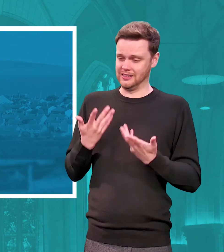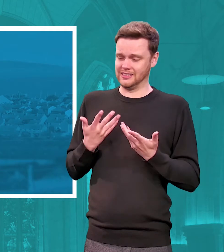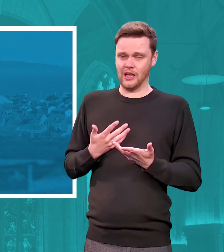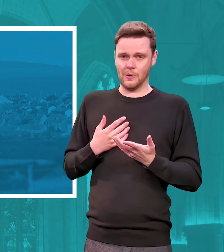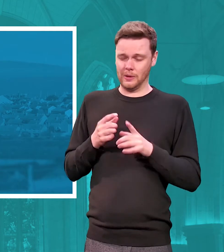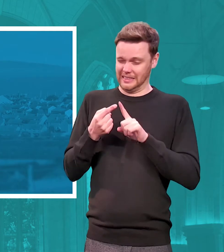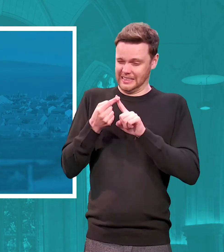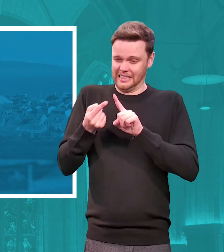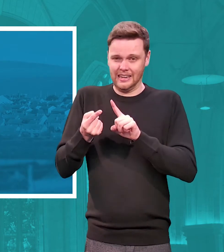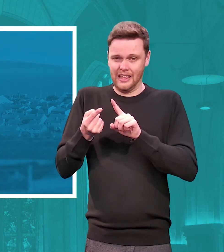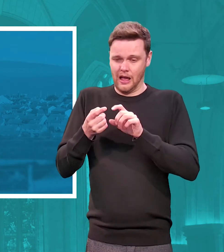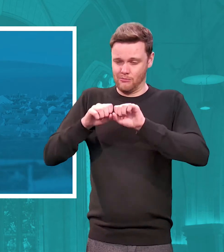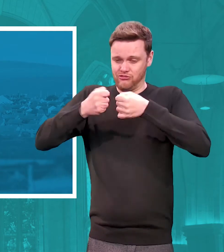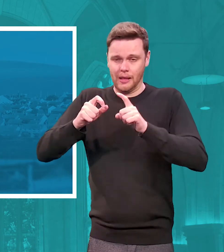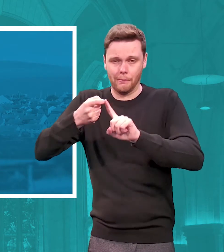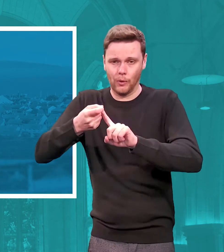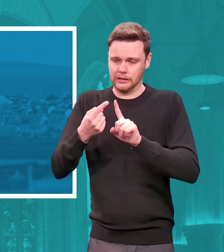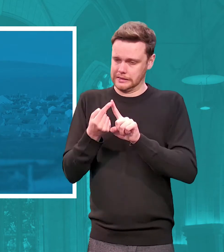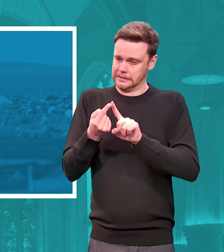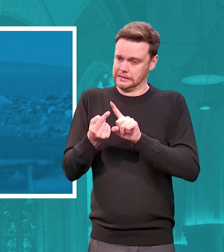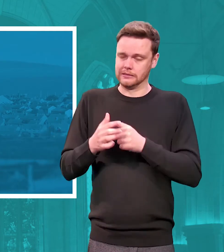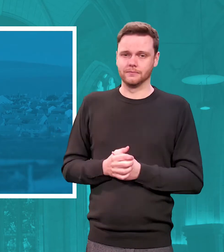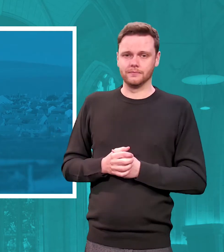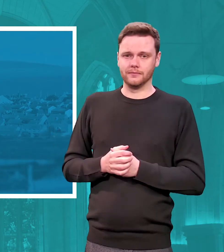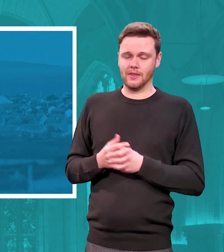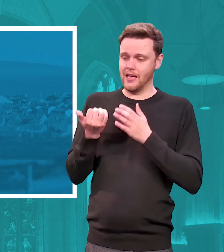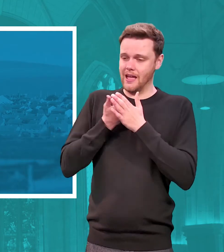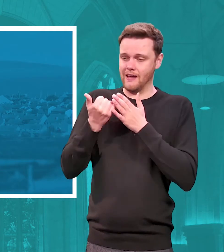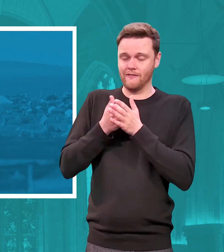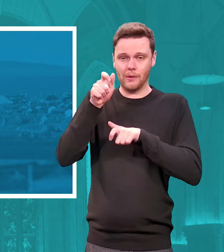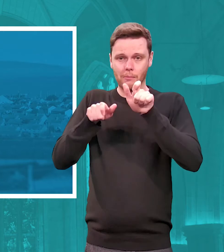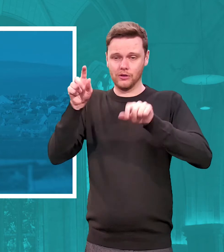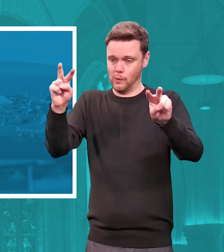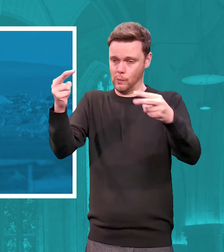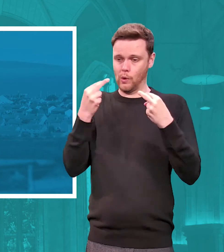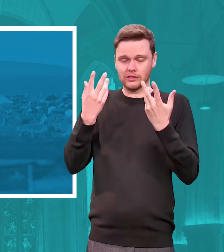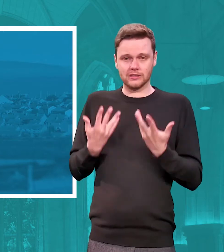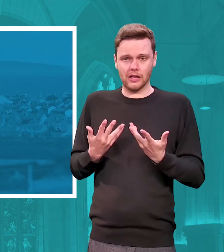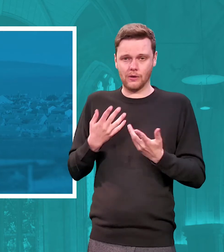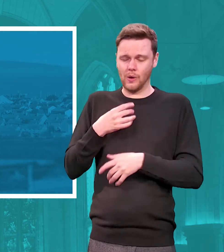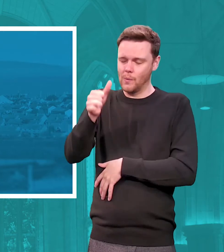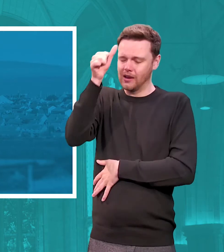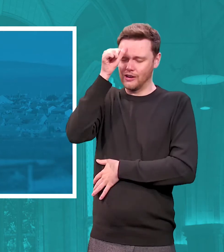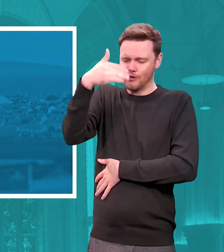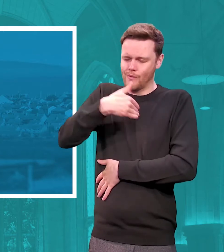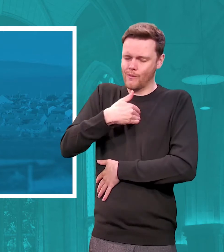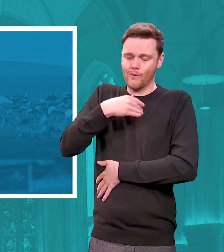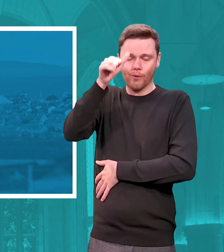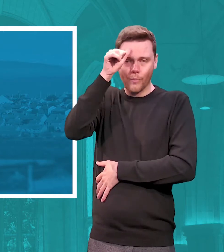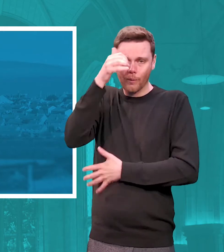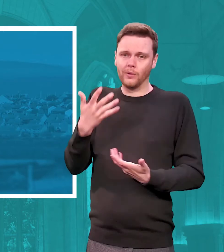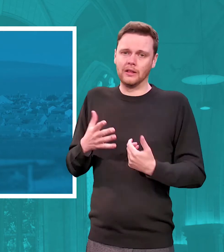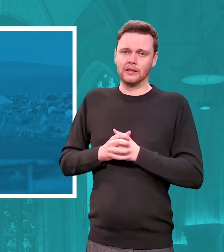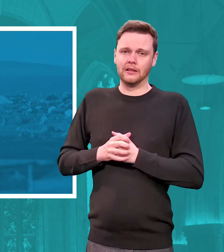every commissioner every person viewing this assembly knows in their heart that we